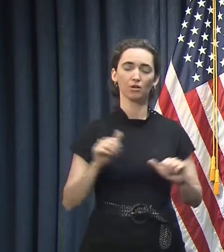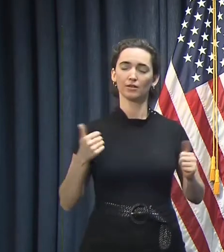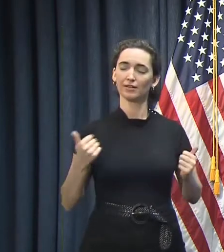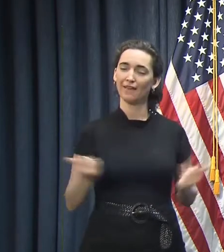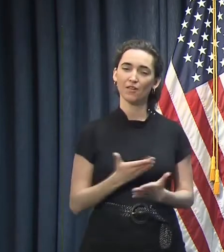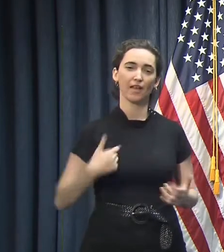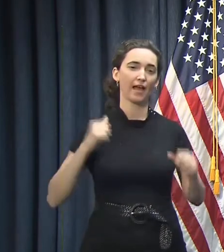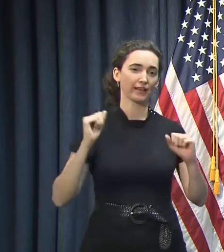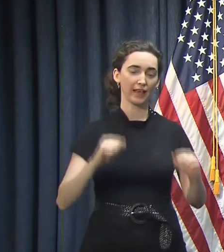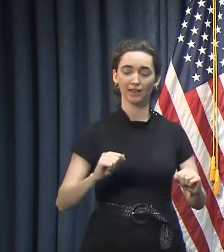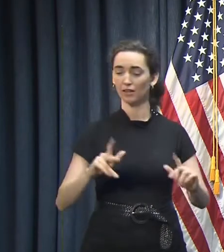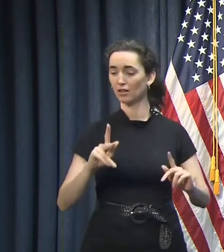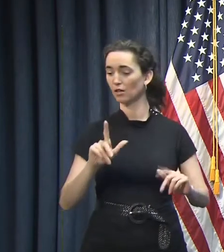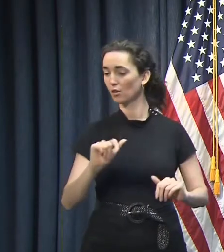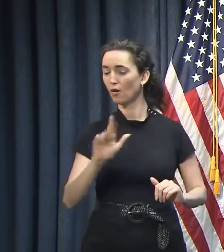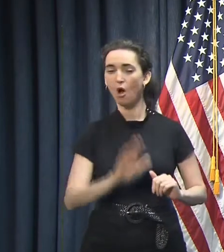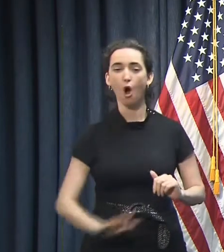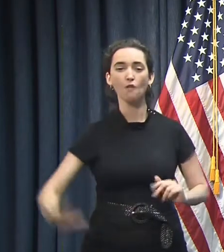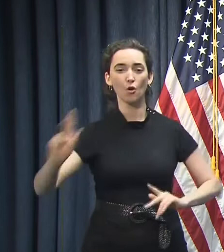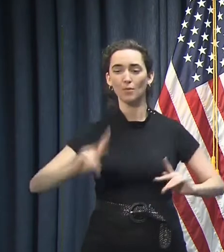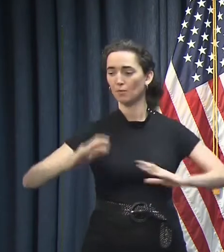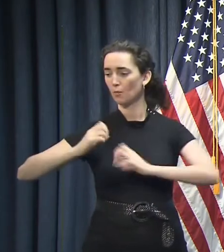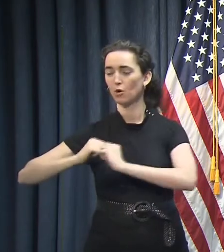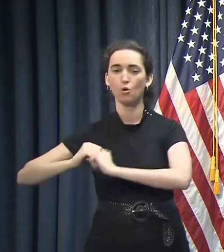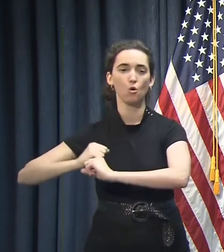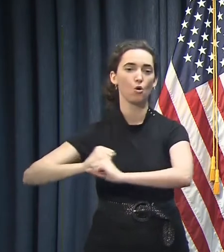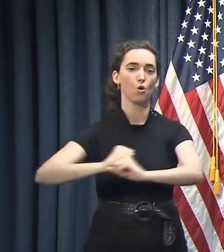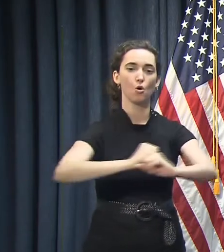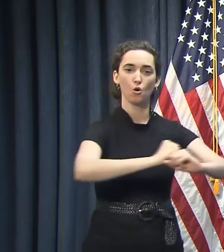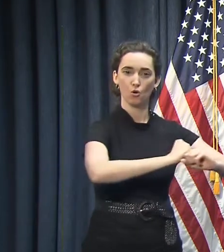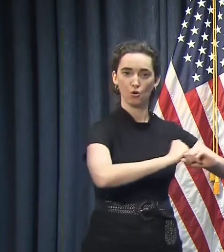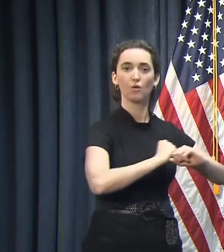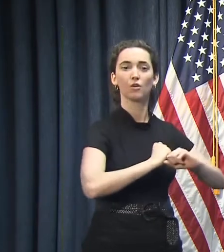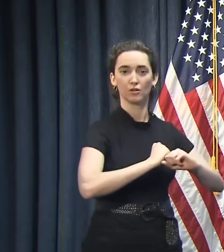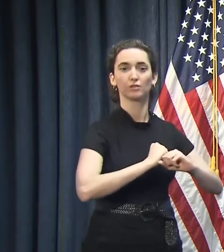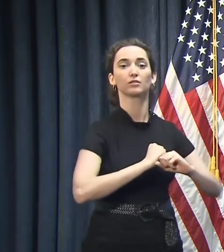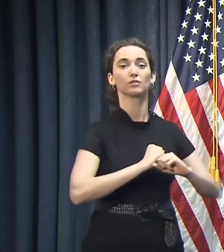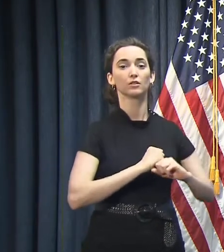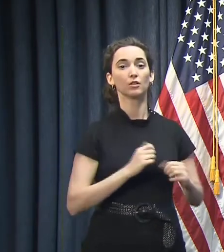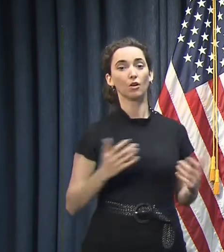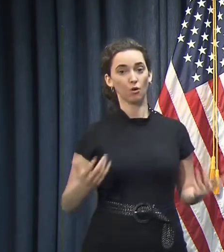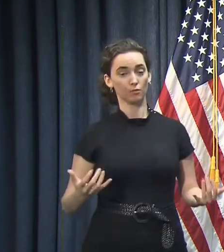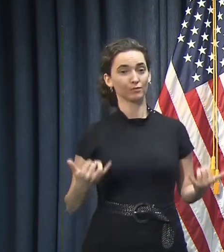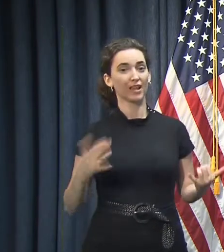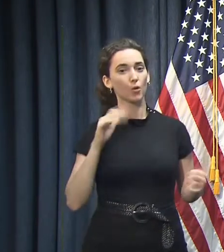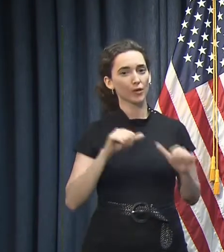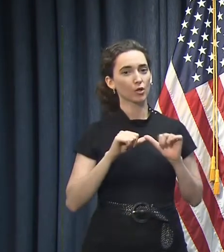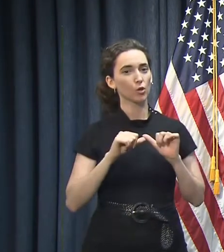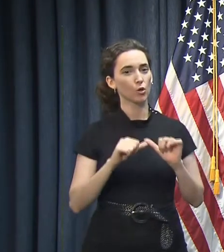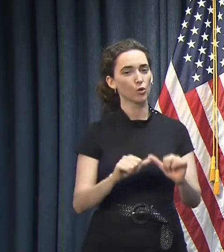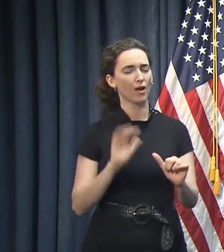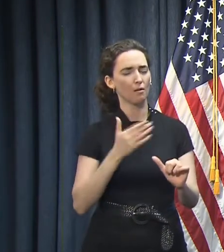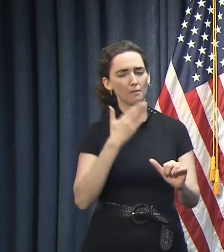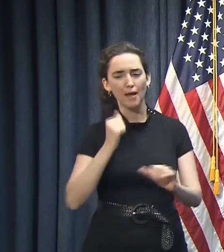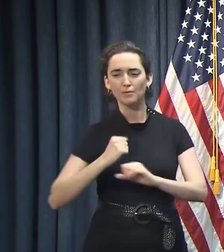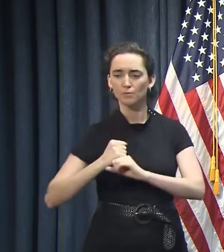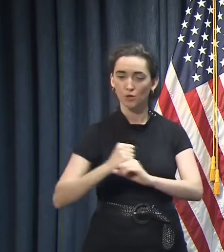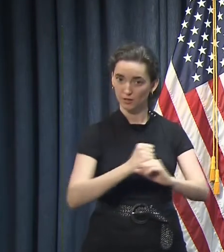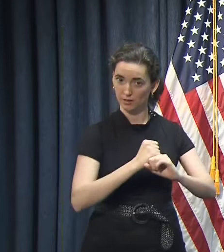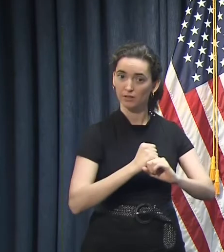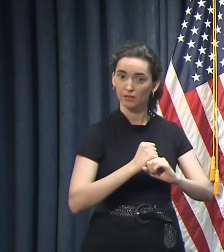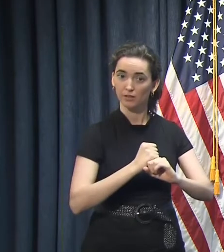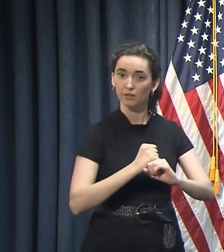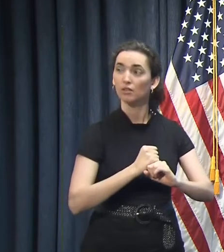protect the people of Louisiana in this public health emergency. We're going to continue to do that as best we can, guided by